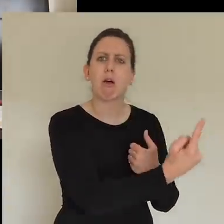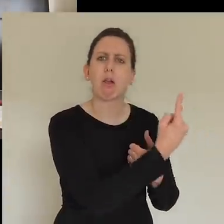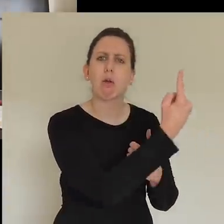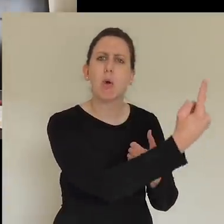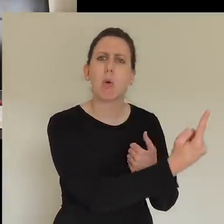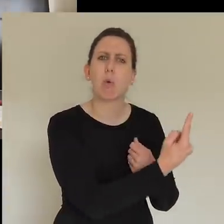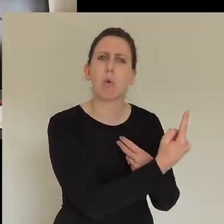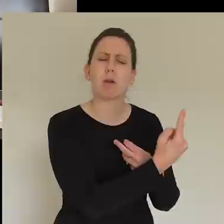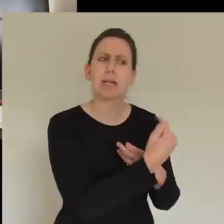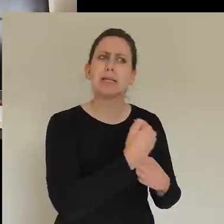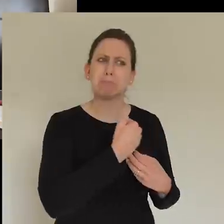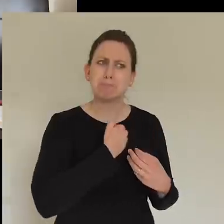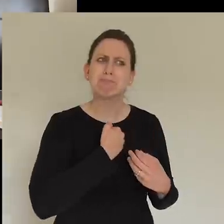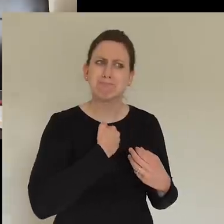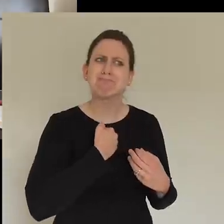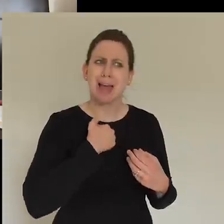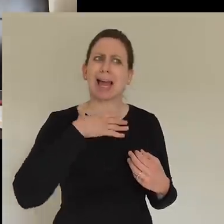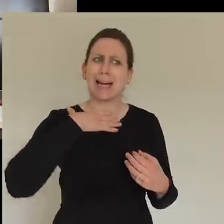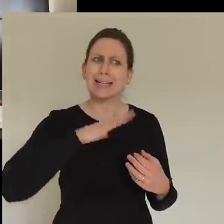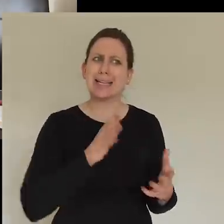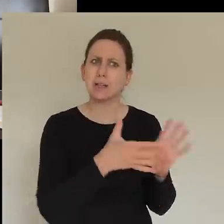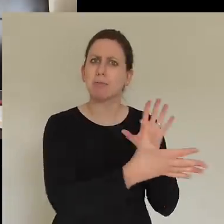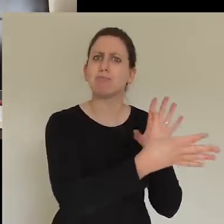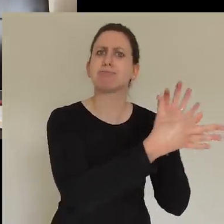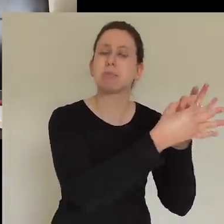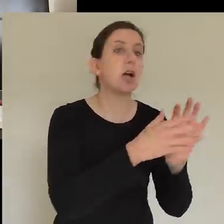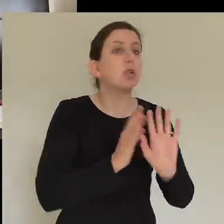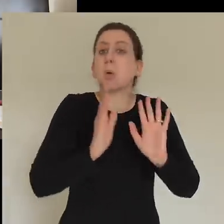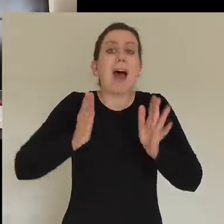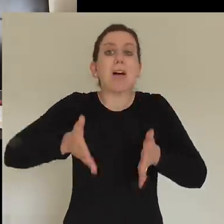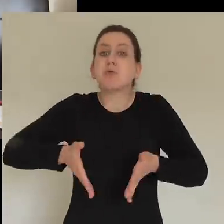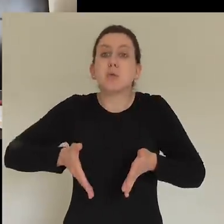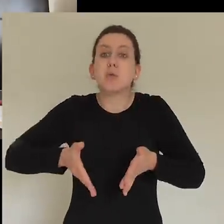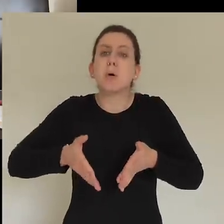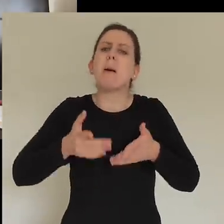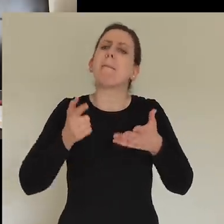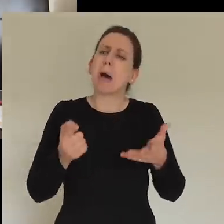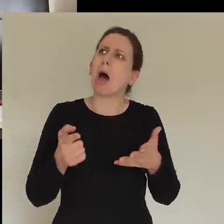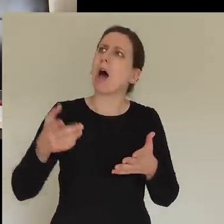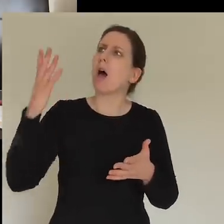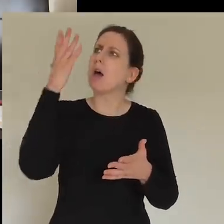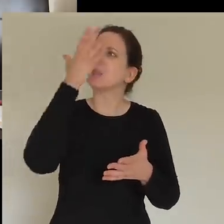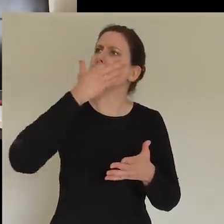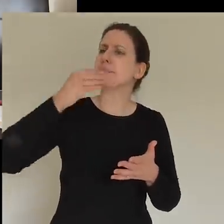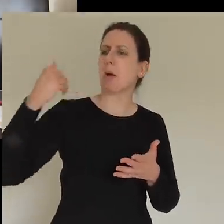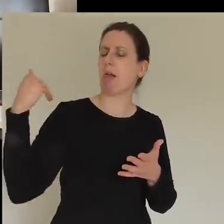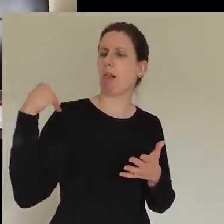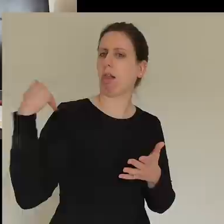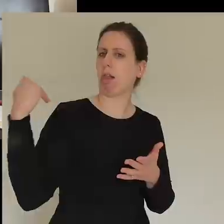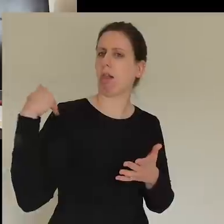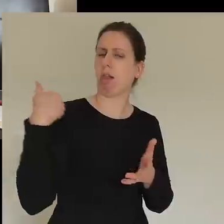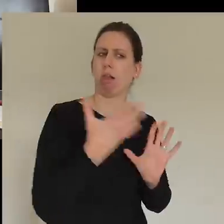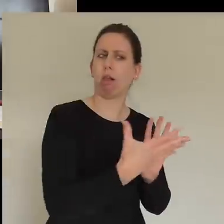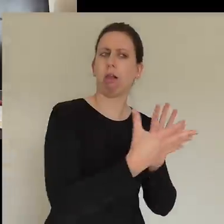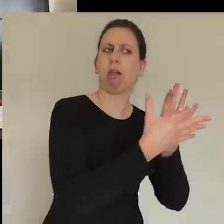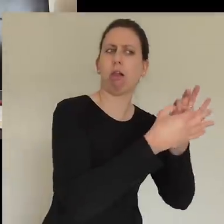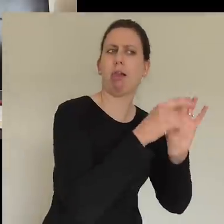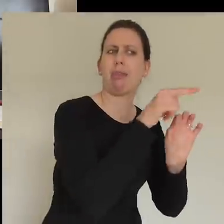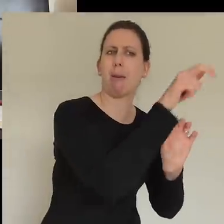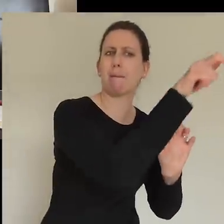should reach out to. And it's not that I have to, but that it's I'm led by the Spirit of God, Lord, that you bring to mind those